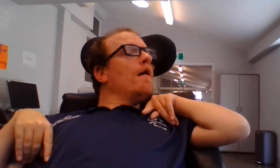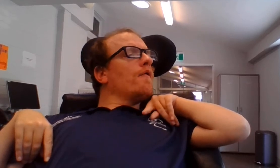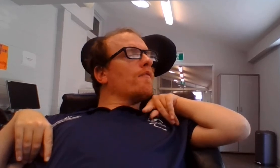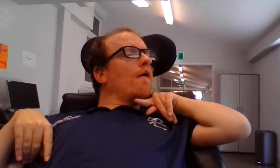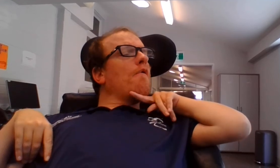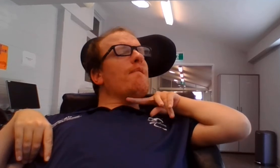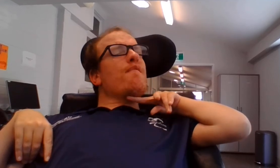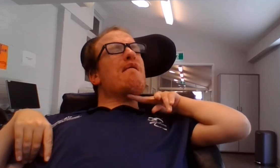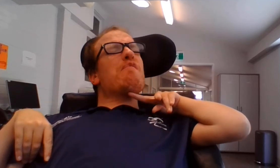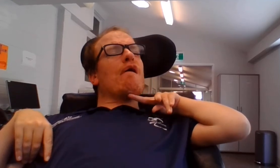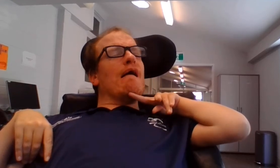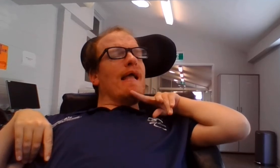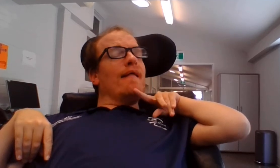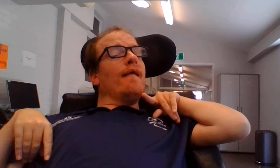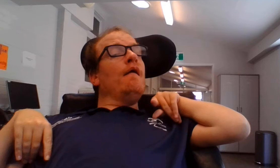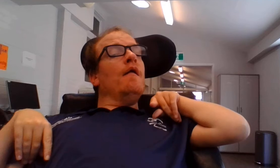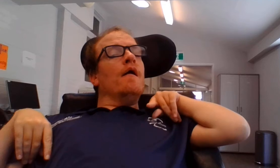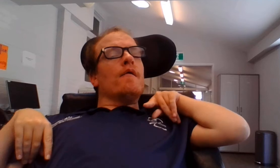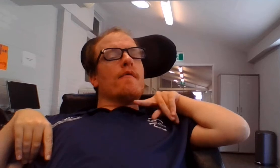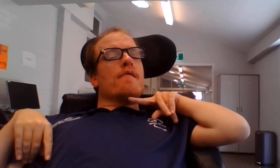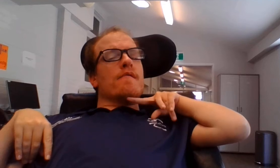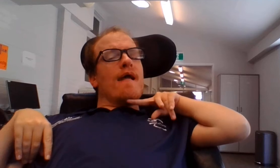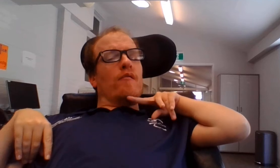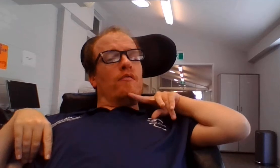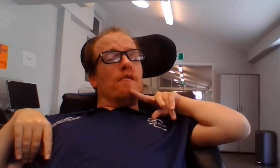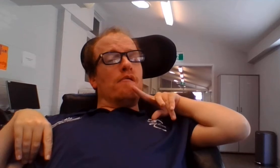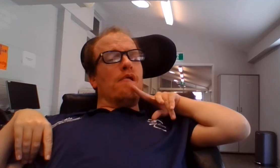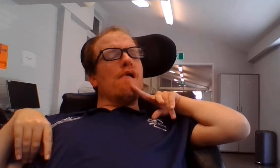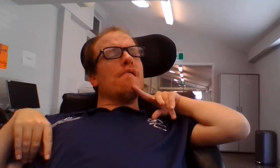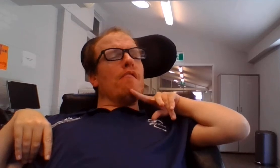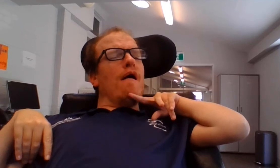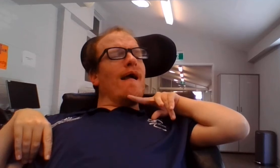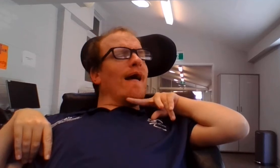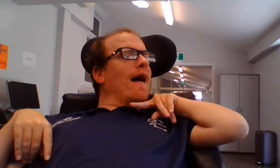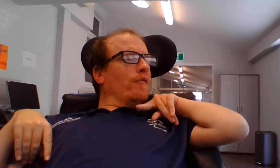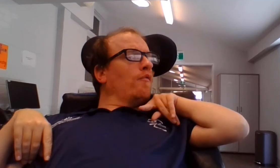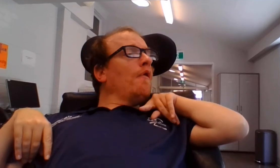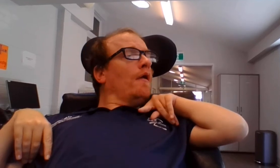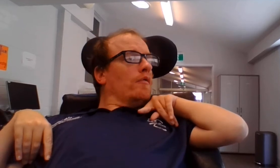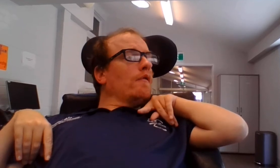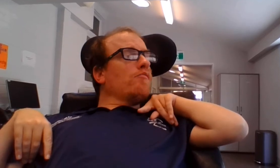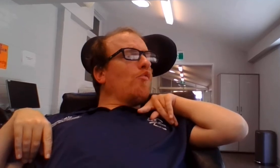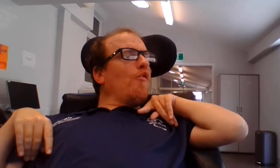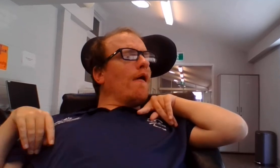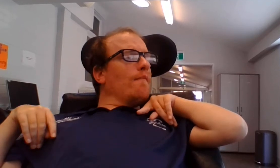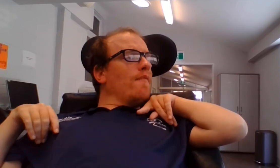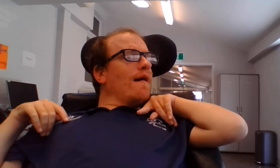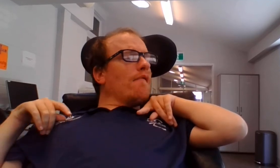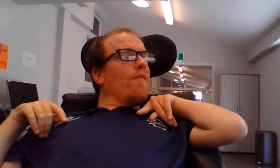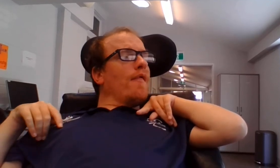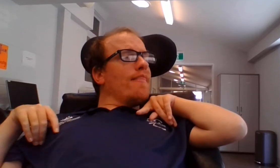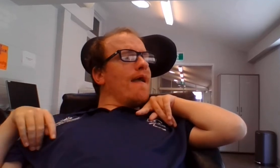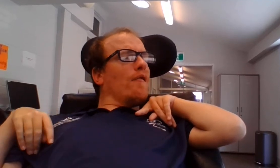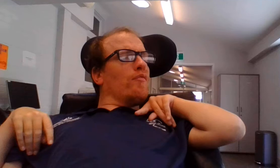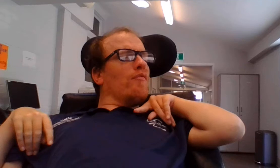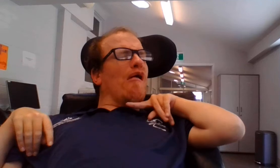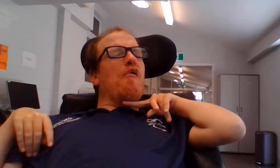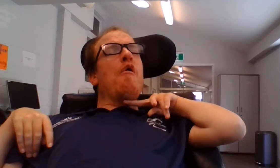if you've got any suggestions you'd like us to talk about on the next show,